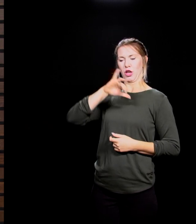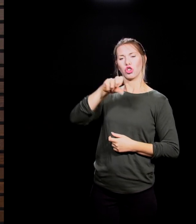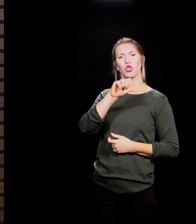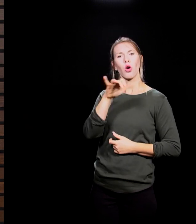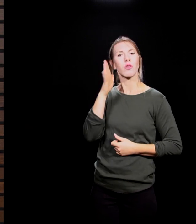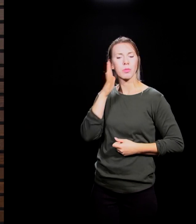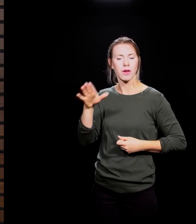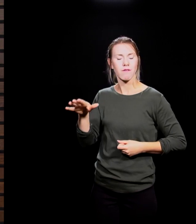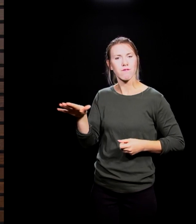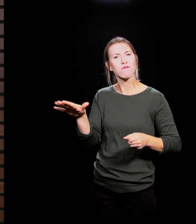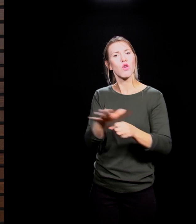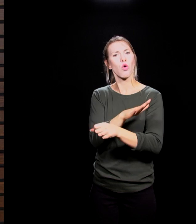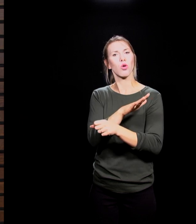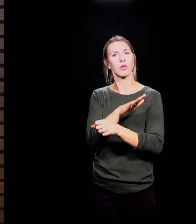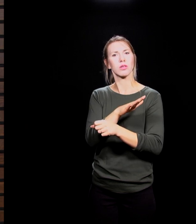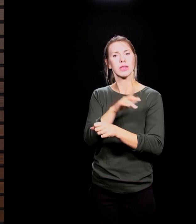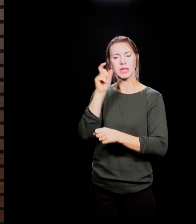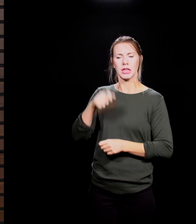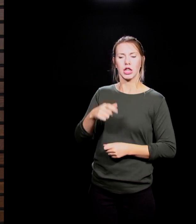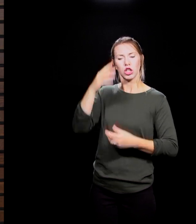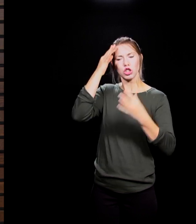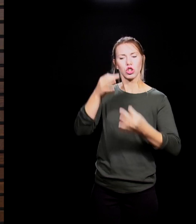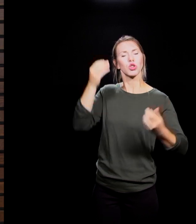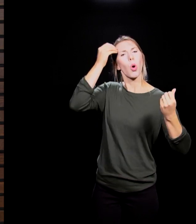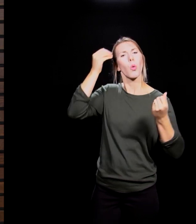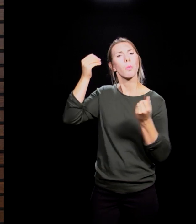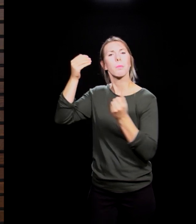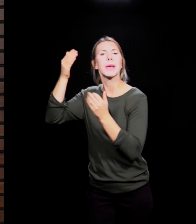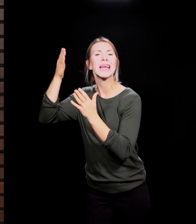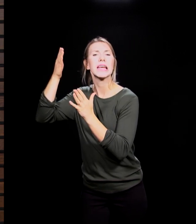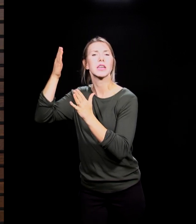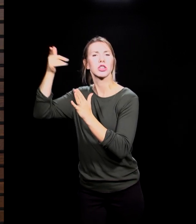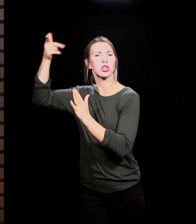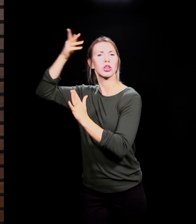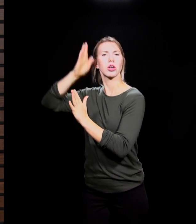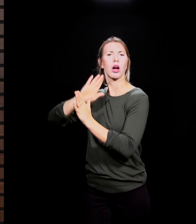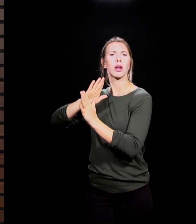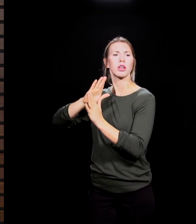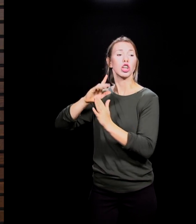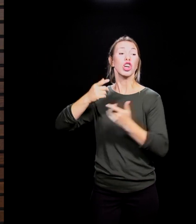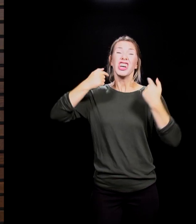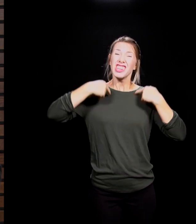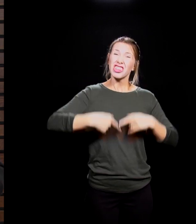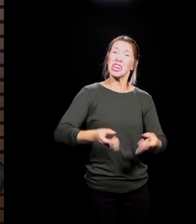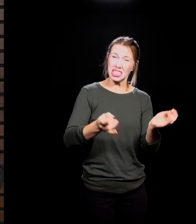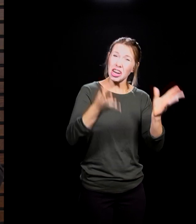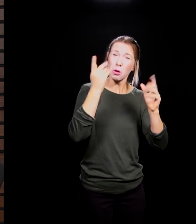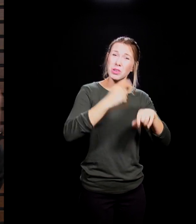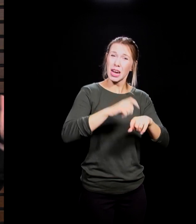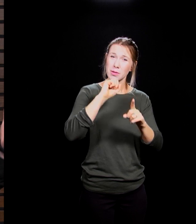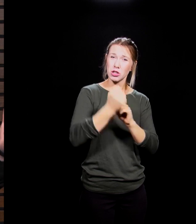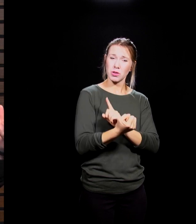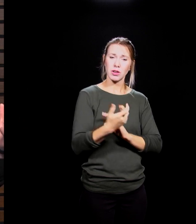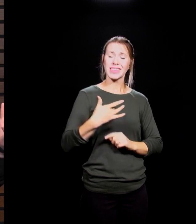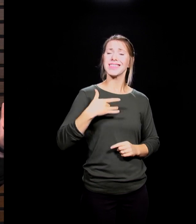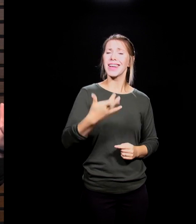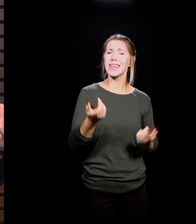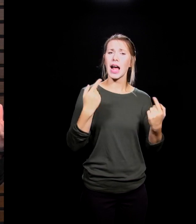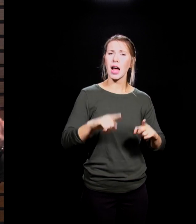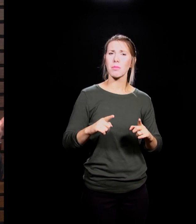Trying times can promote disobedience. We can think that God's left the building, and so somehow we can